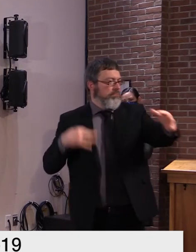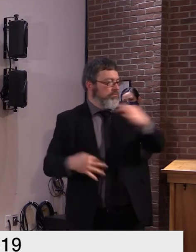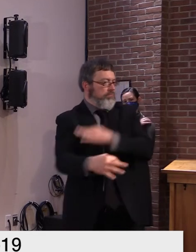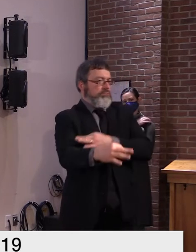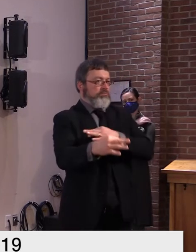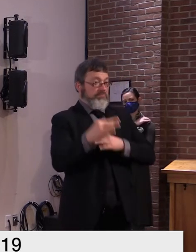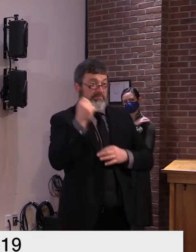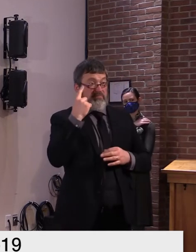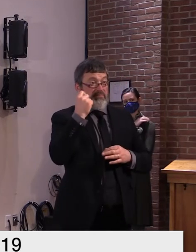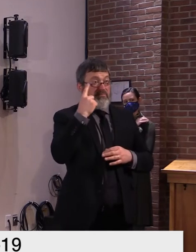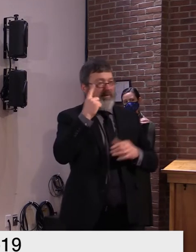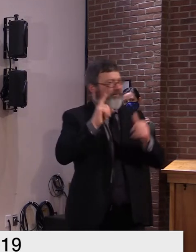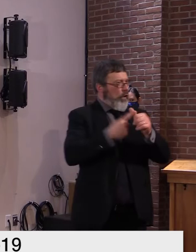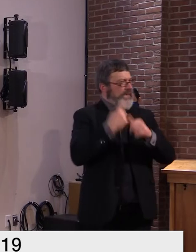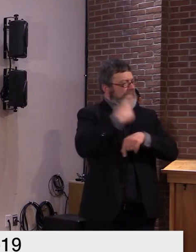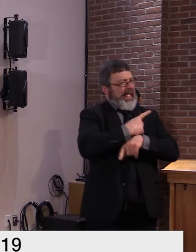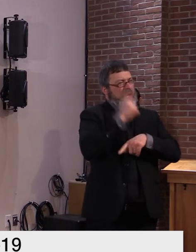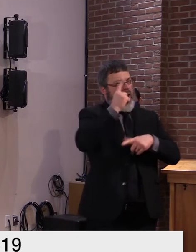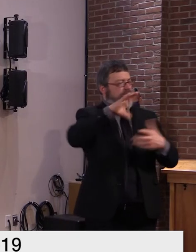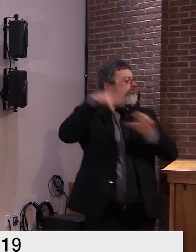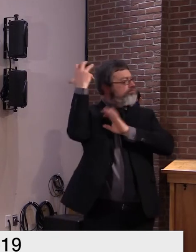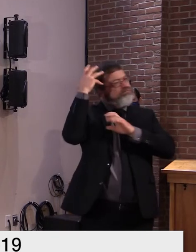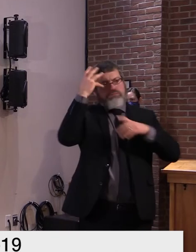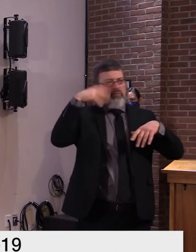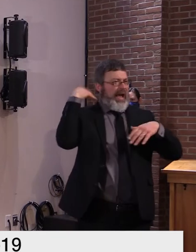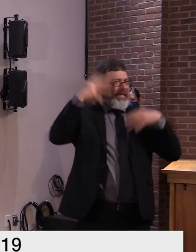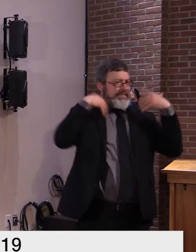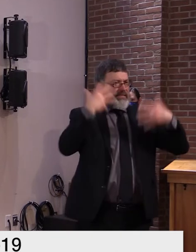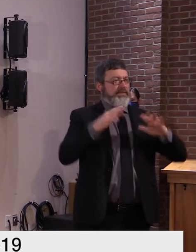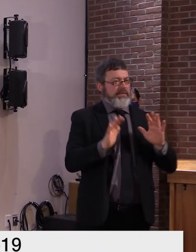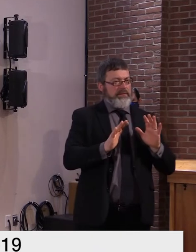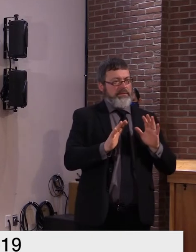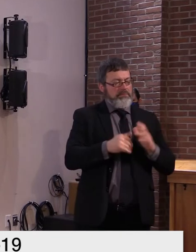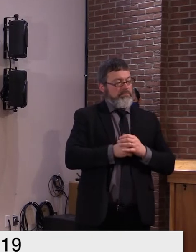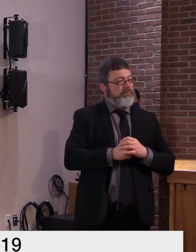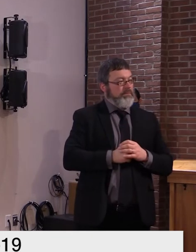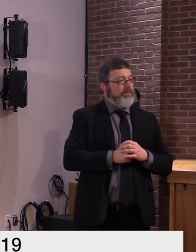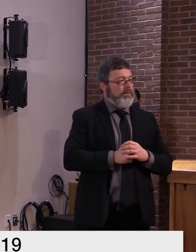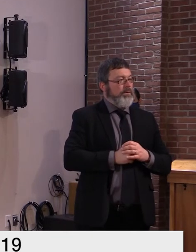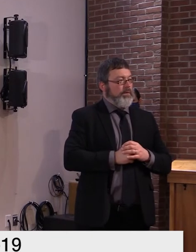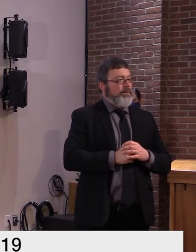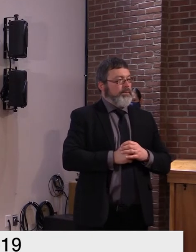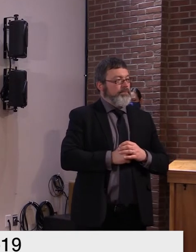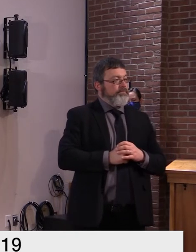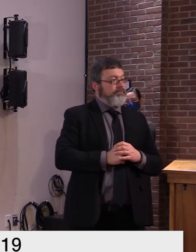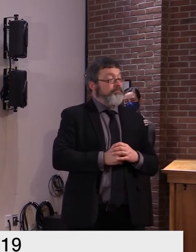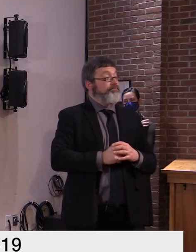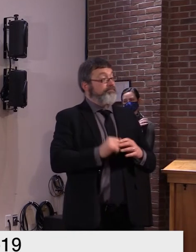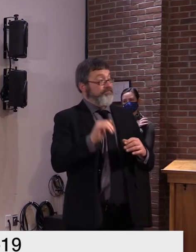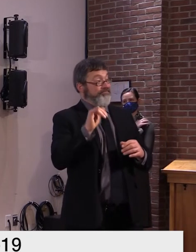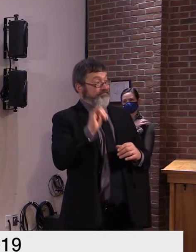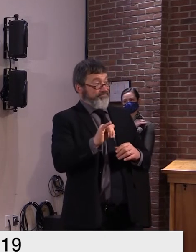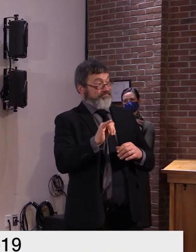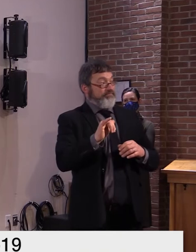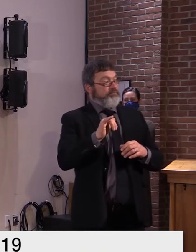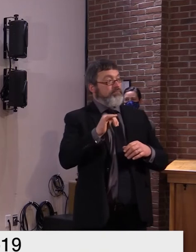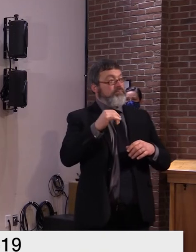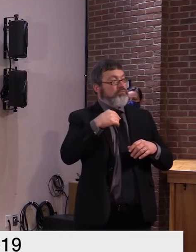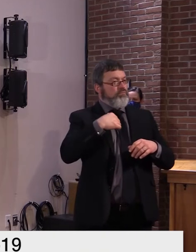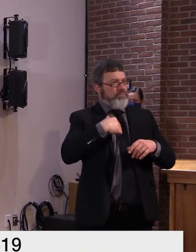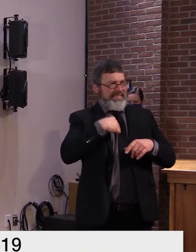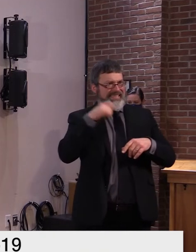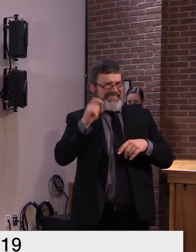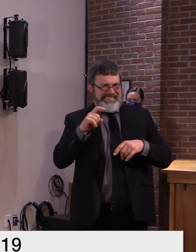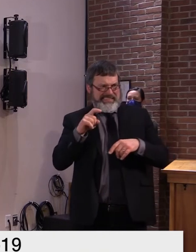hour period and that is what we're doing right now so we have staff that can do that i don't know what